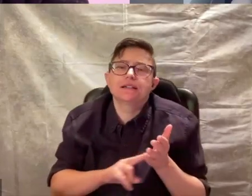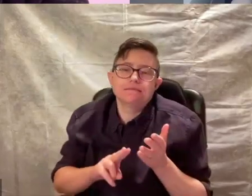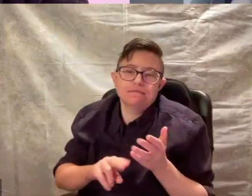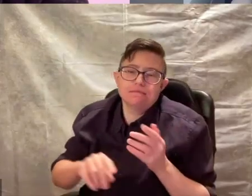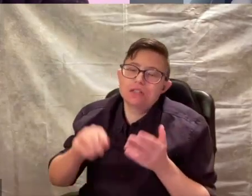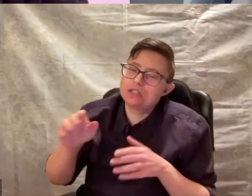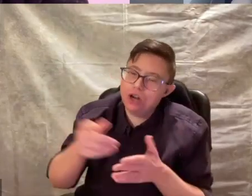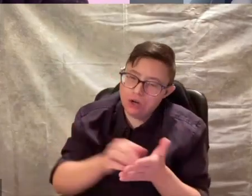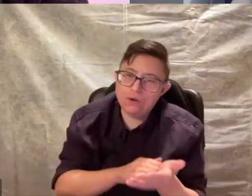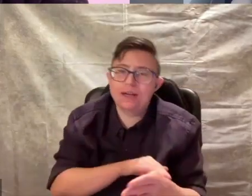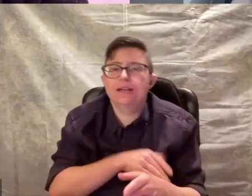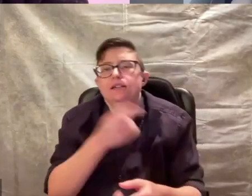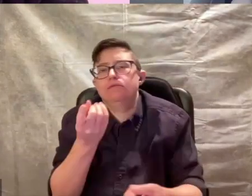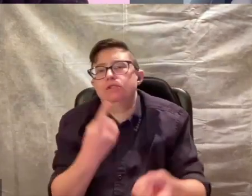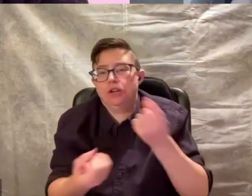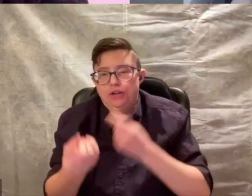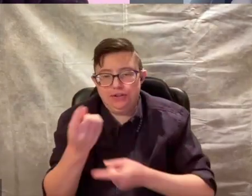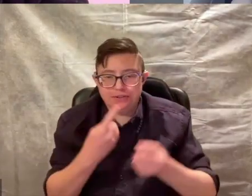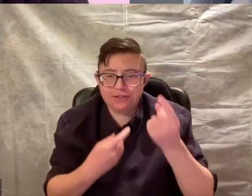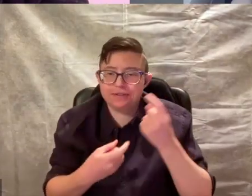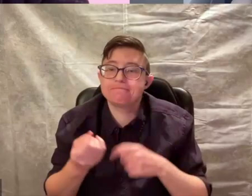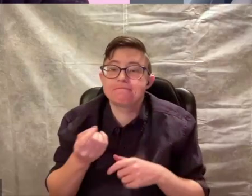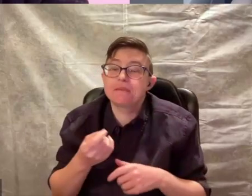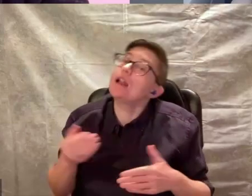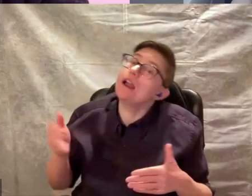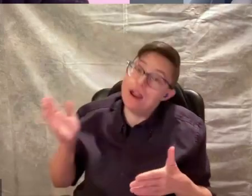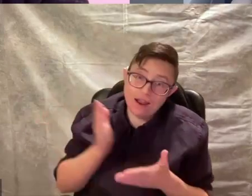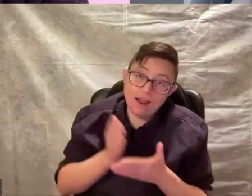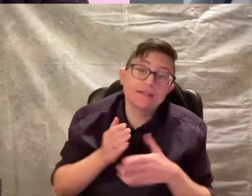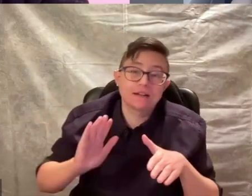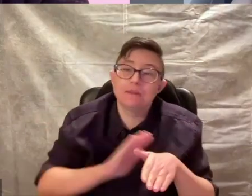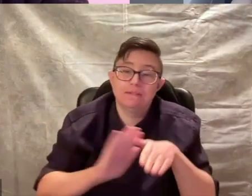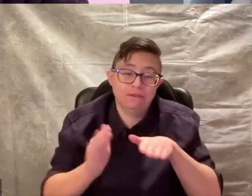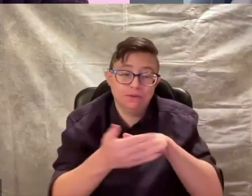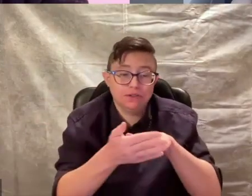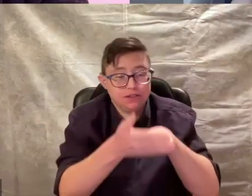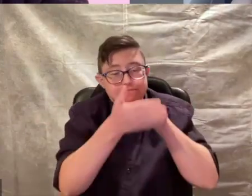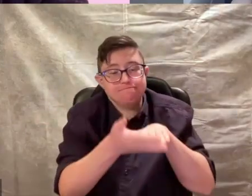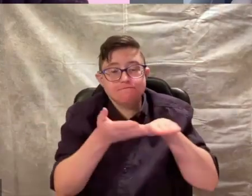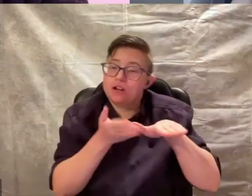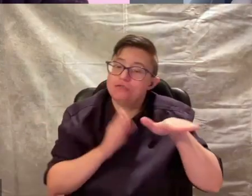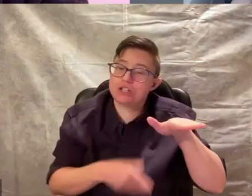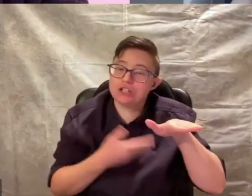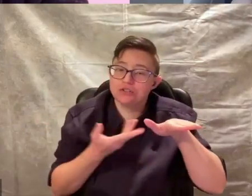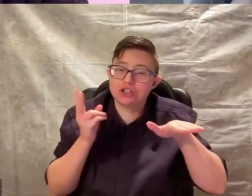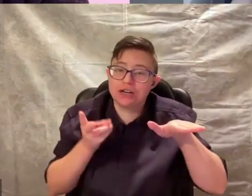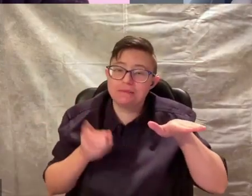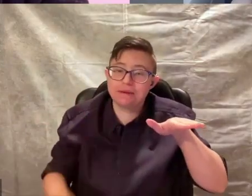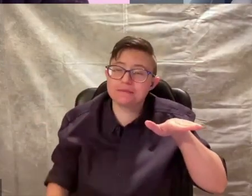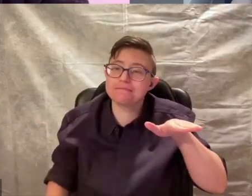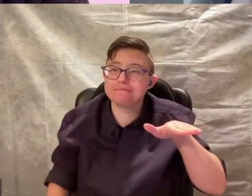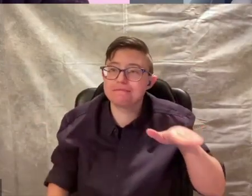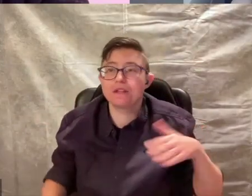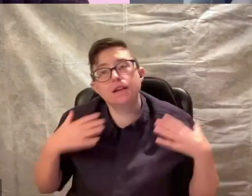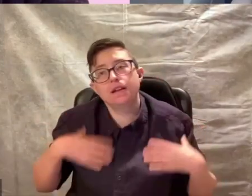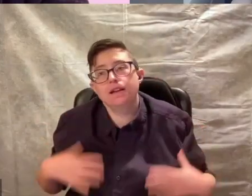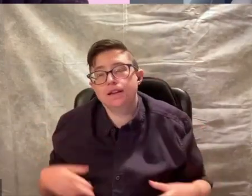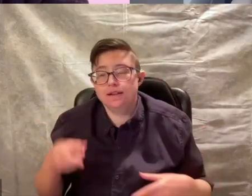Normality slowly returned. As did my foot's original shape.